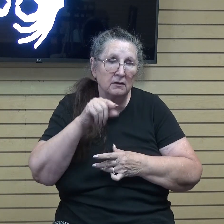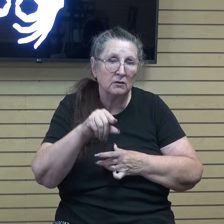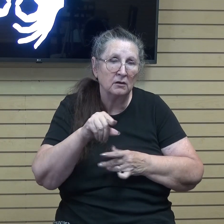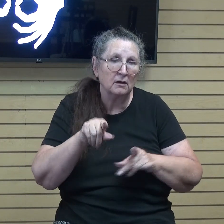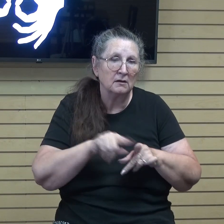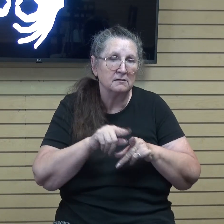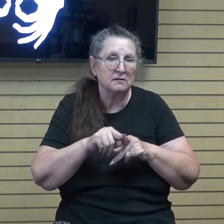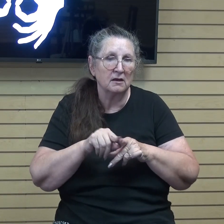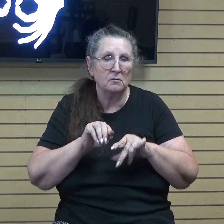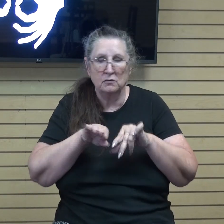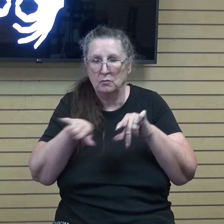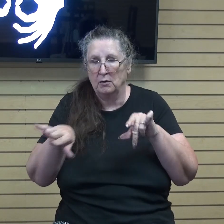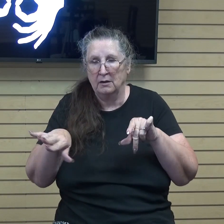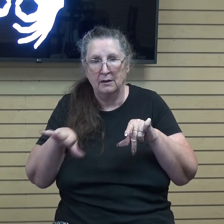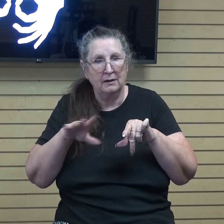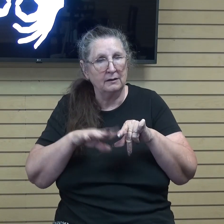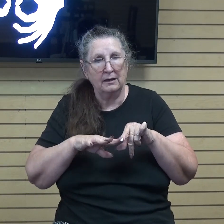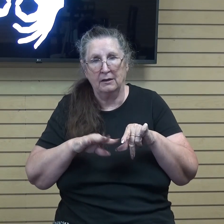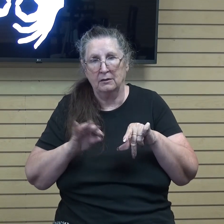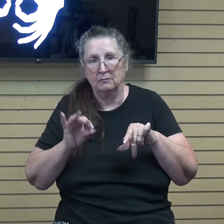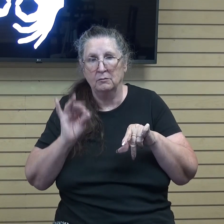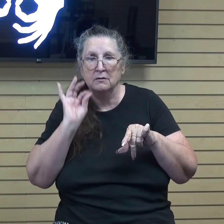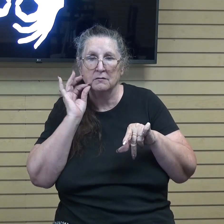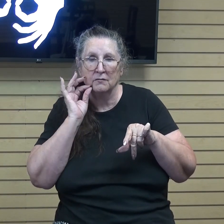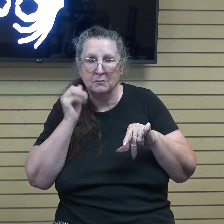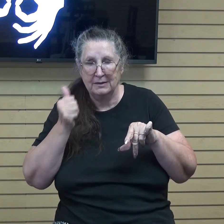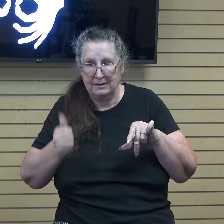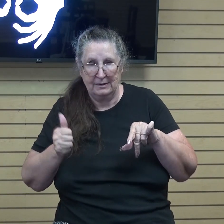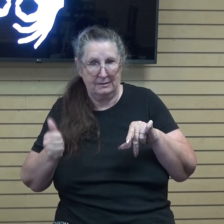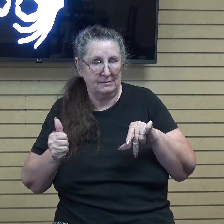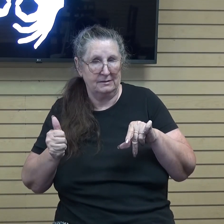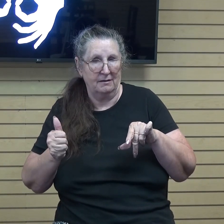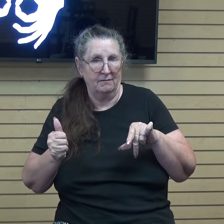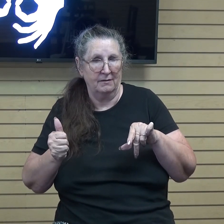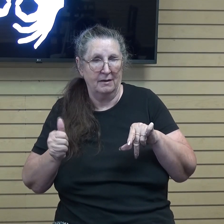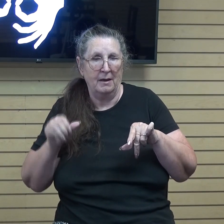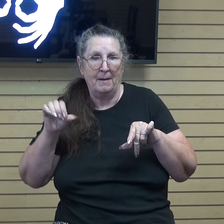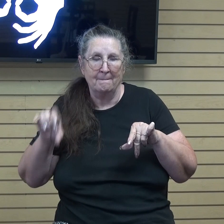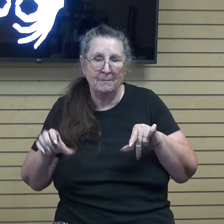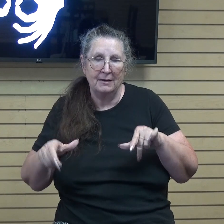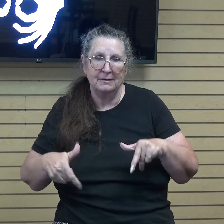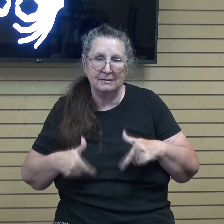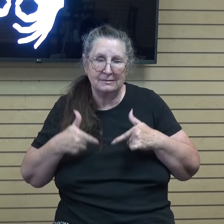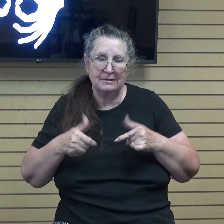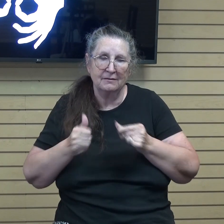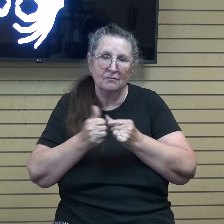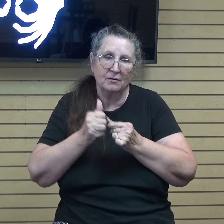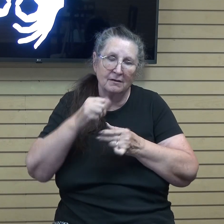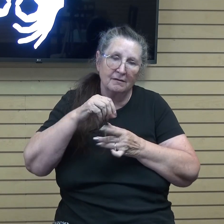cannot bear fruit of itself. Unless it abides in the vine, neither can you